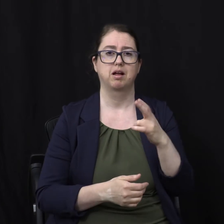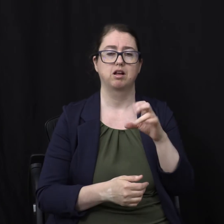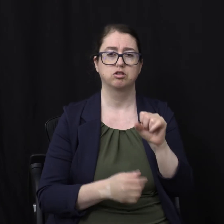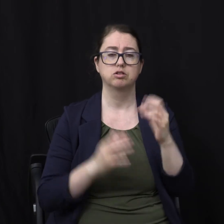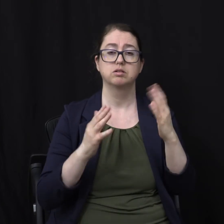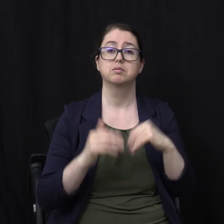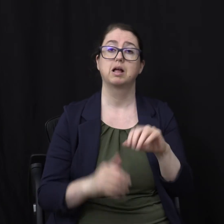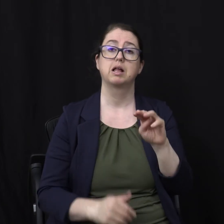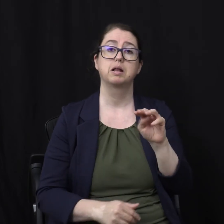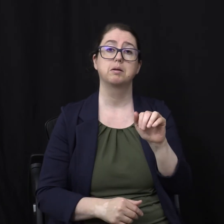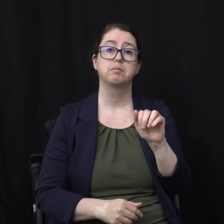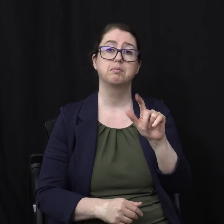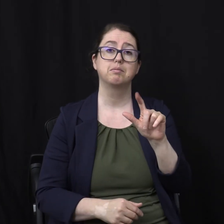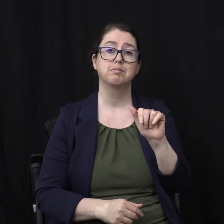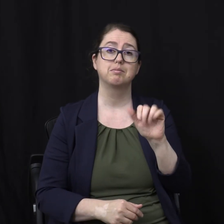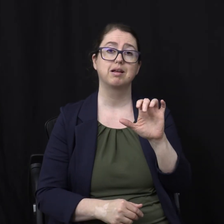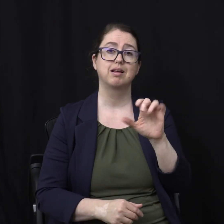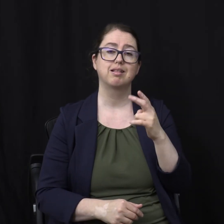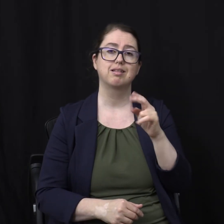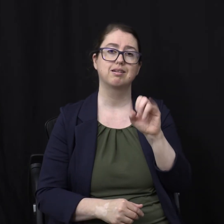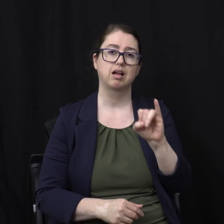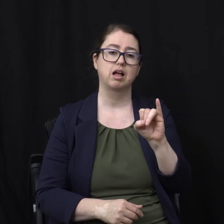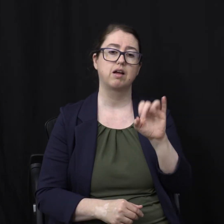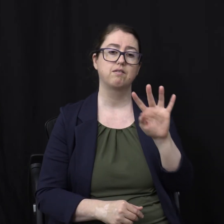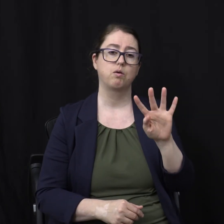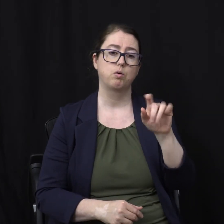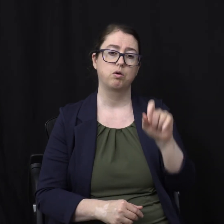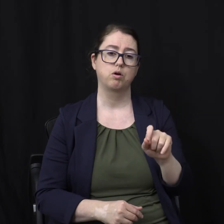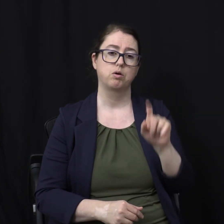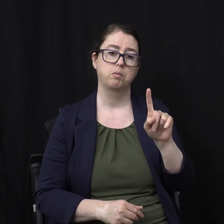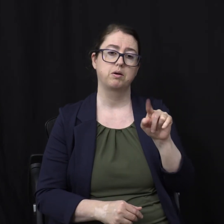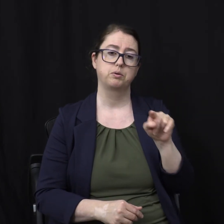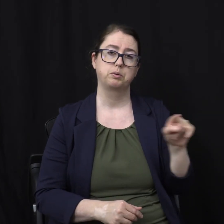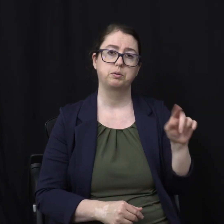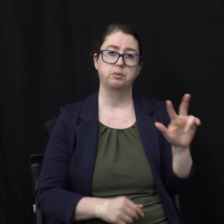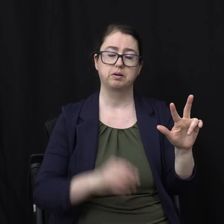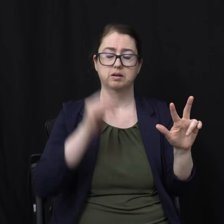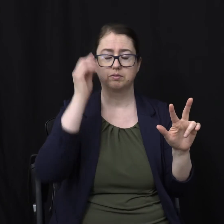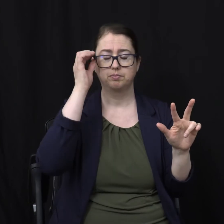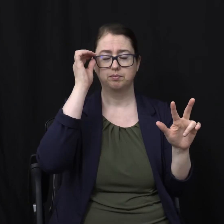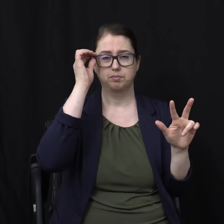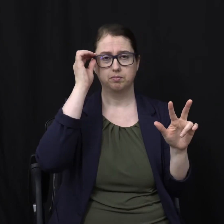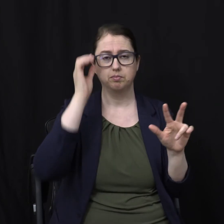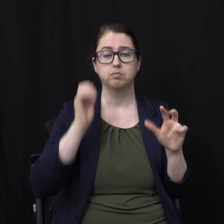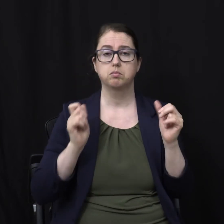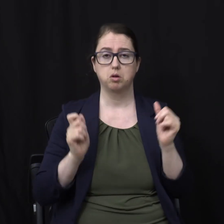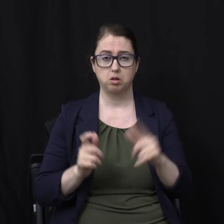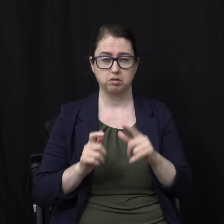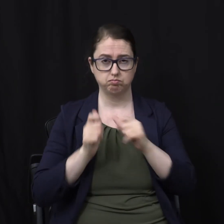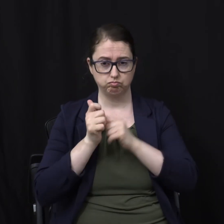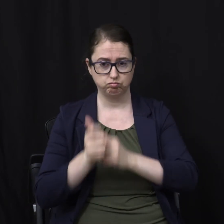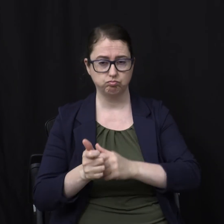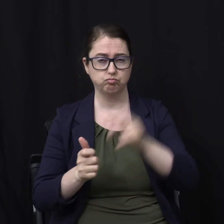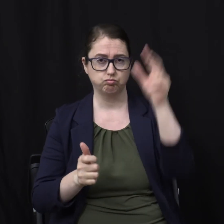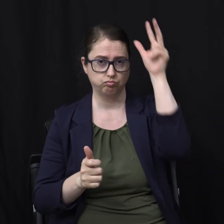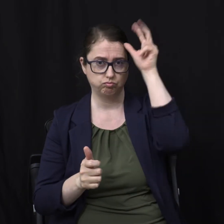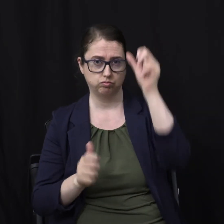Verses 1 through 3 And this will show us The same thing About all who follow Satan They will also be